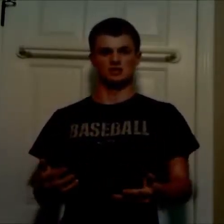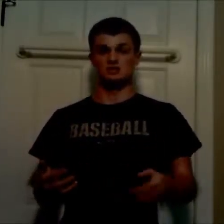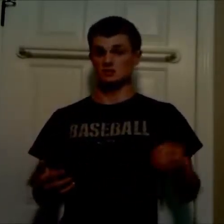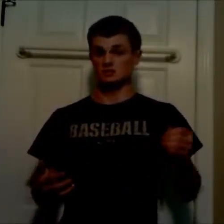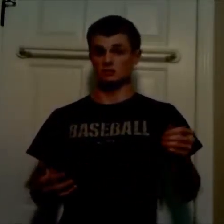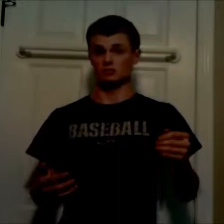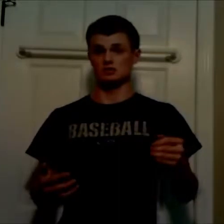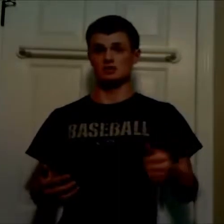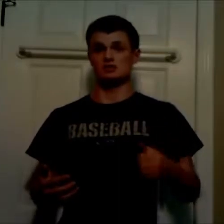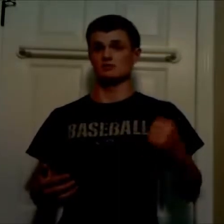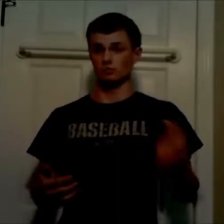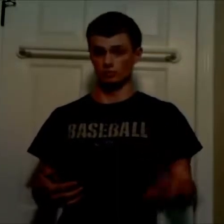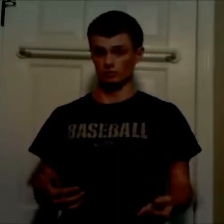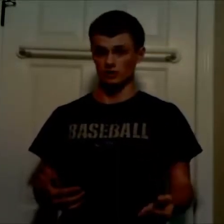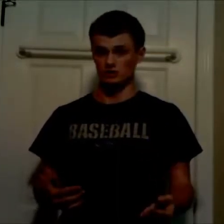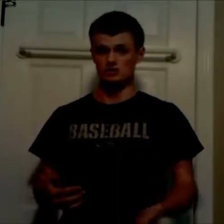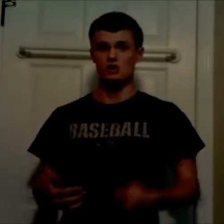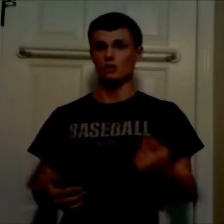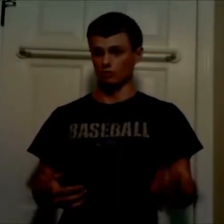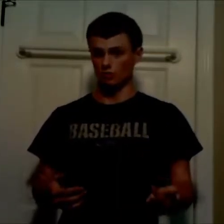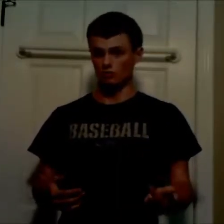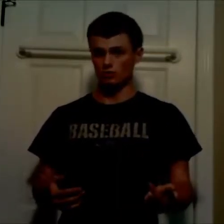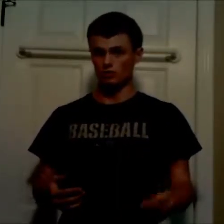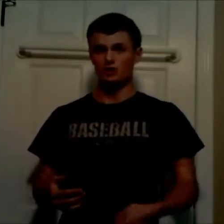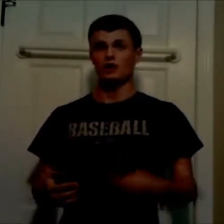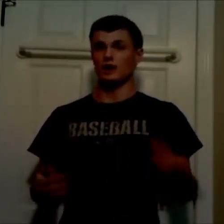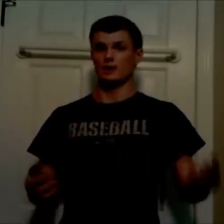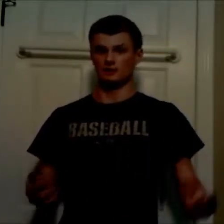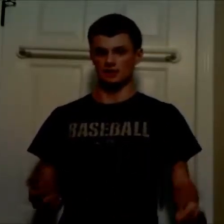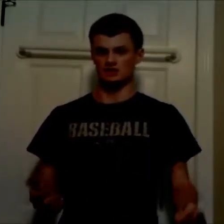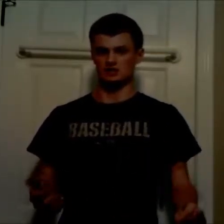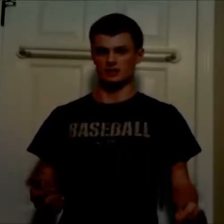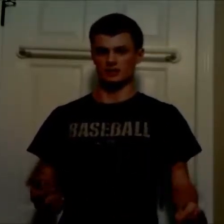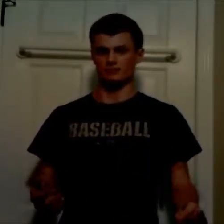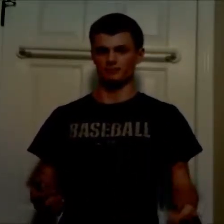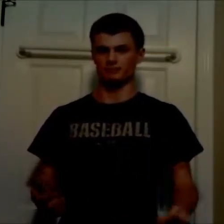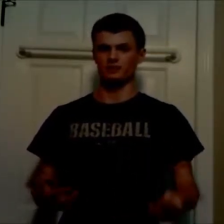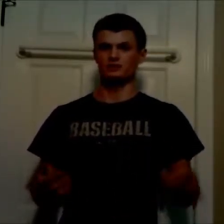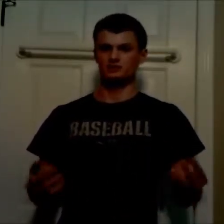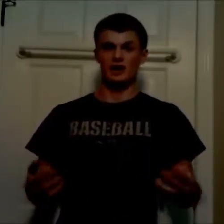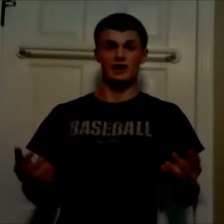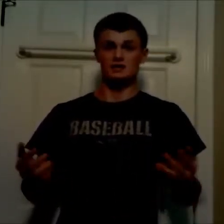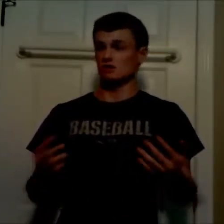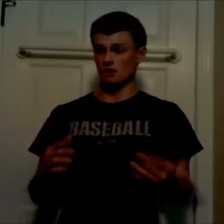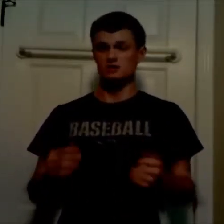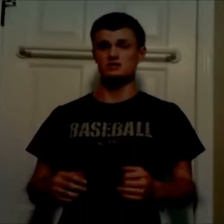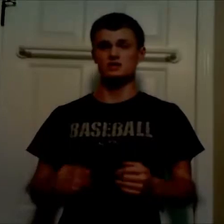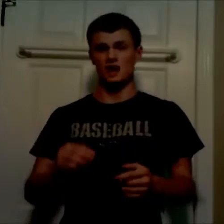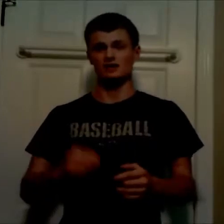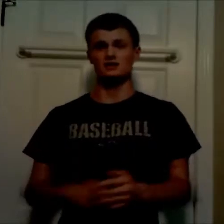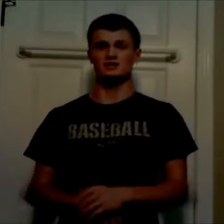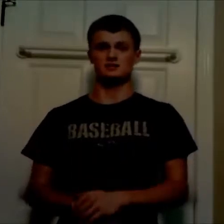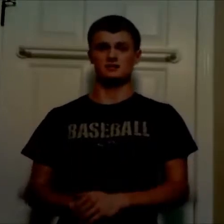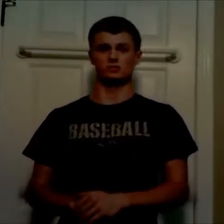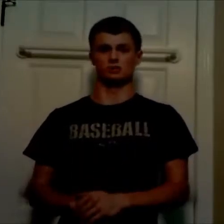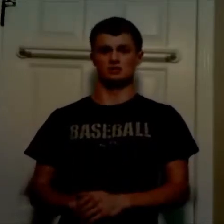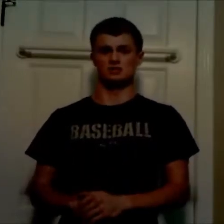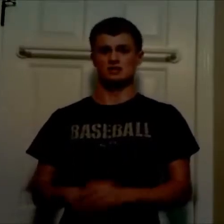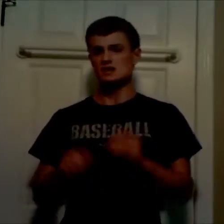dates. December release dates for The Force Awakens, Rogue One, and now The Last Jedi. And honestly, I like the December release dates,